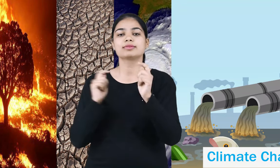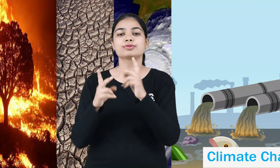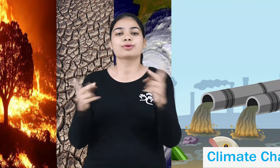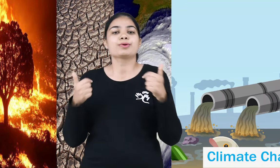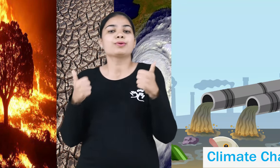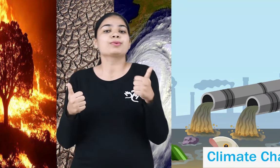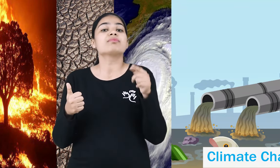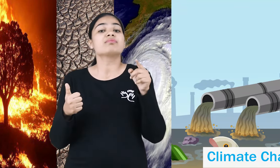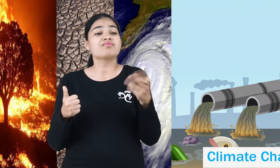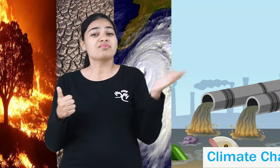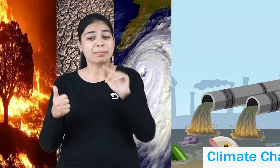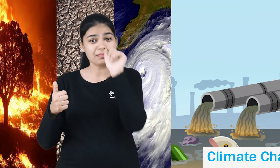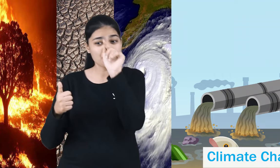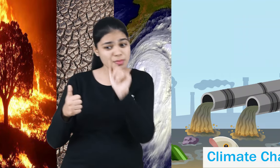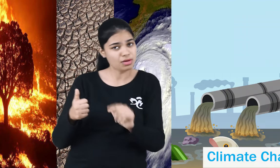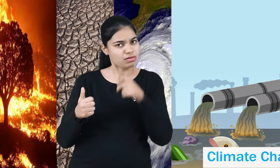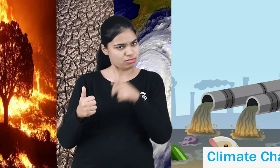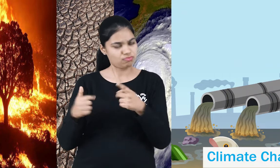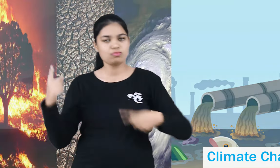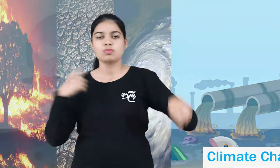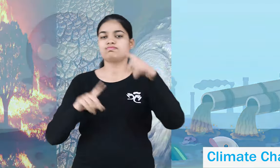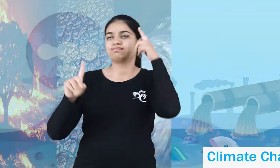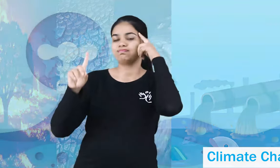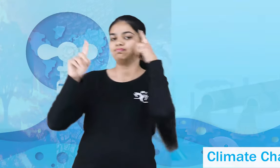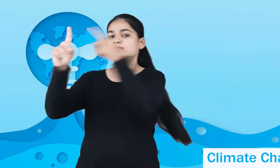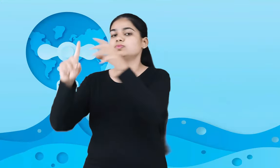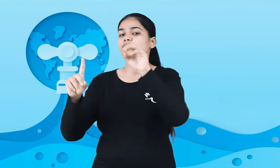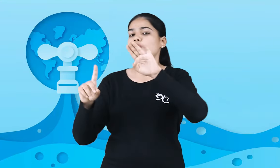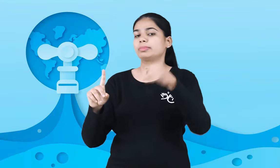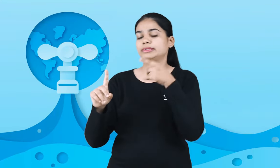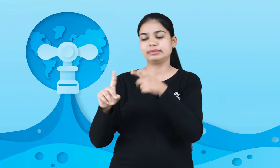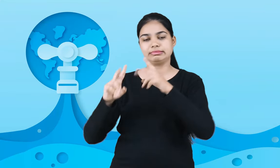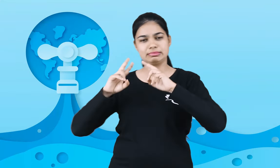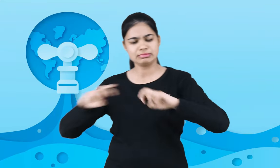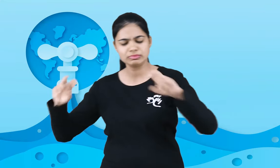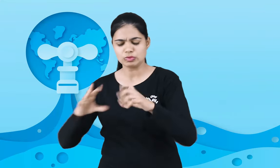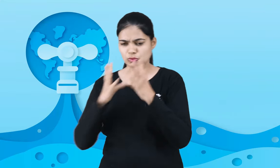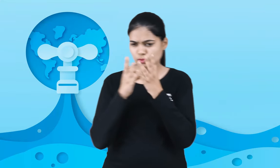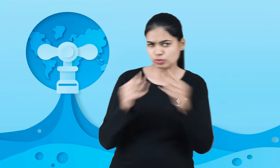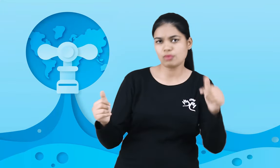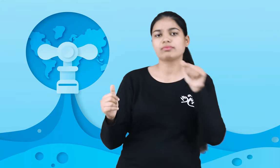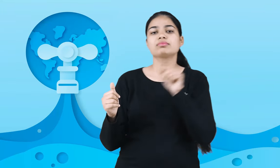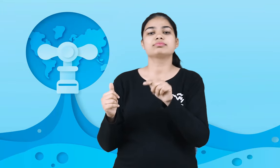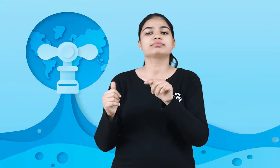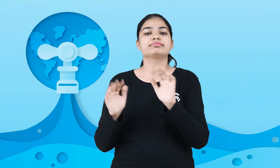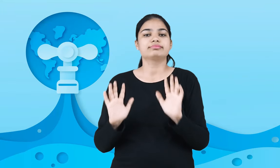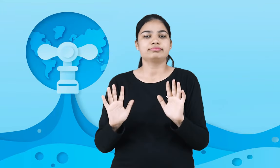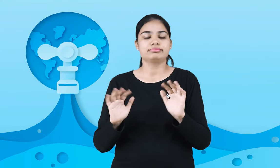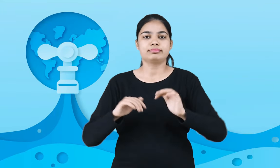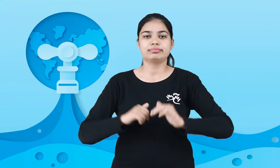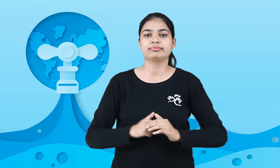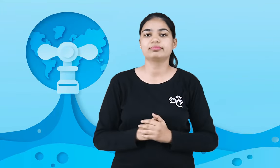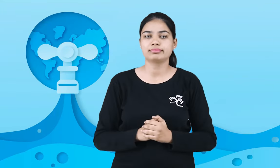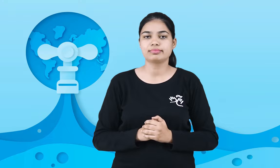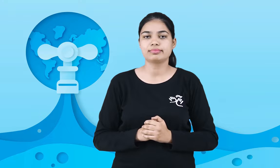And but we have ways and practices that are researched and followed for tackling these issues for a sustained water.